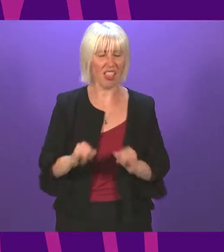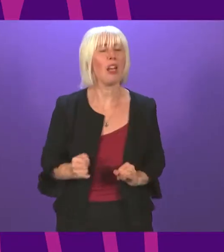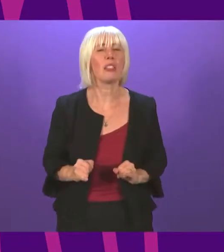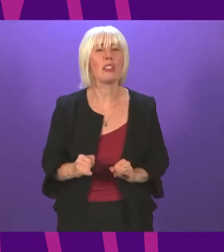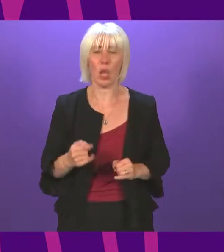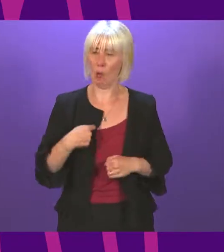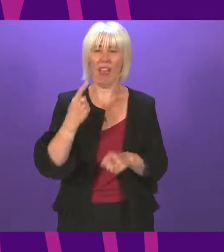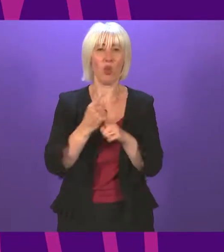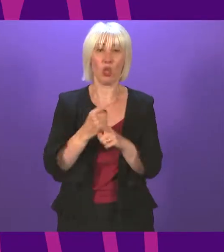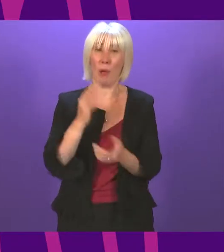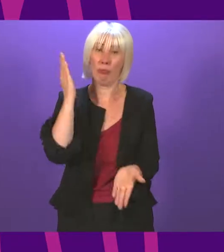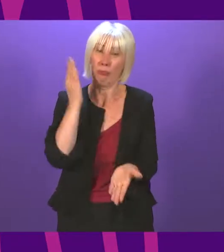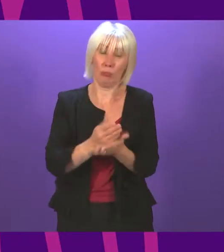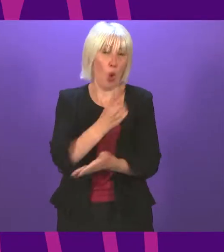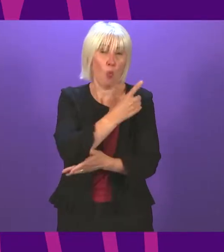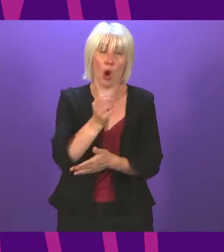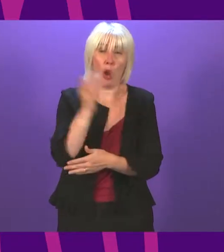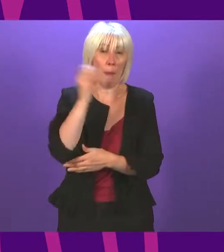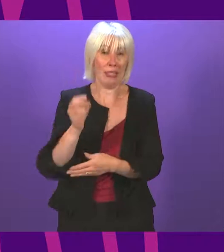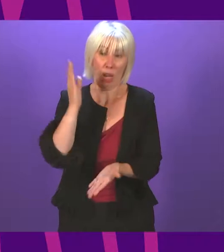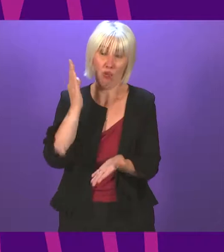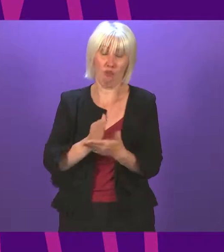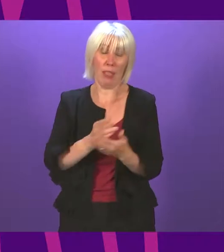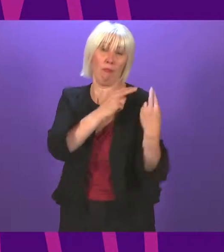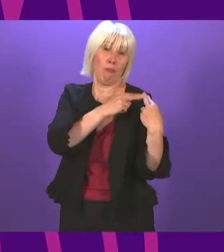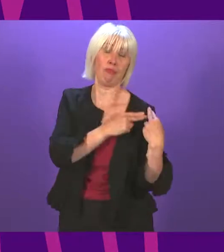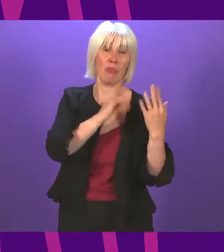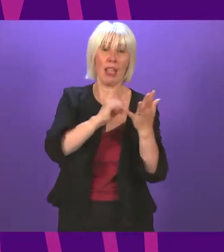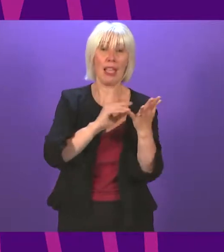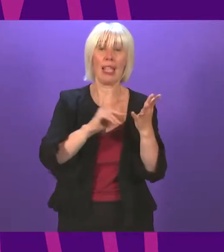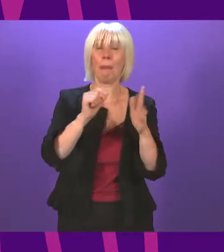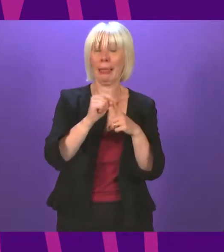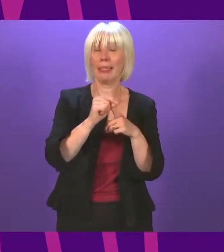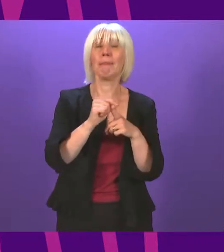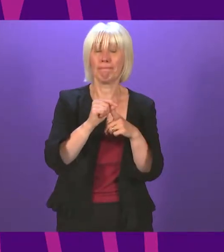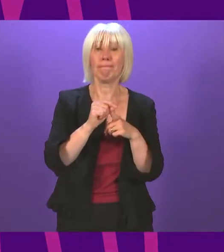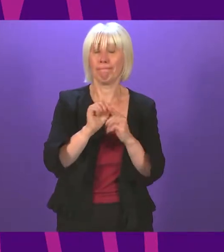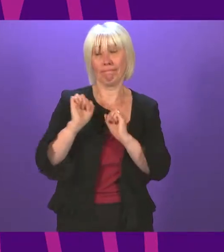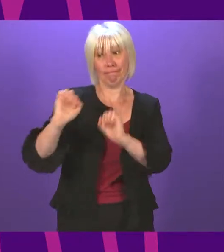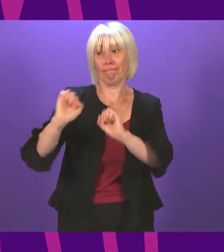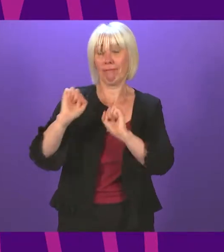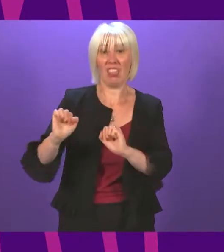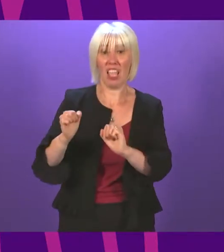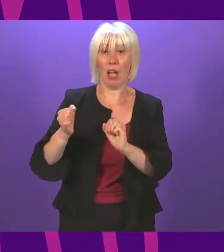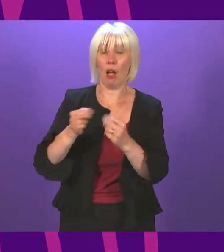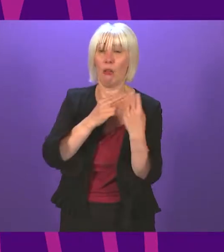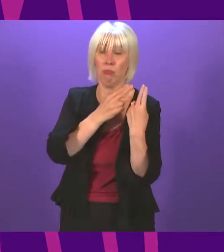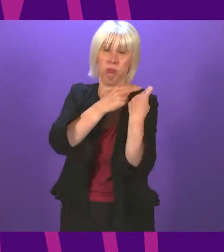been 100% within the powers of the S&P, 100% within their devolved powers.